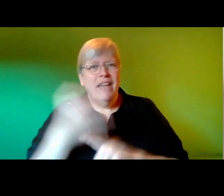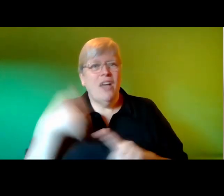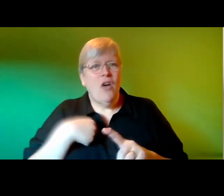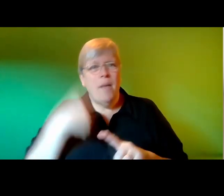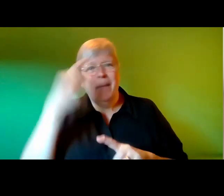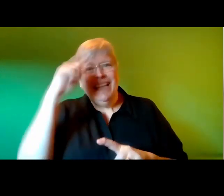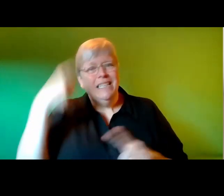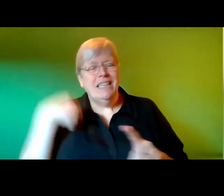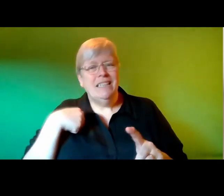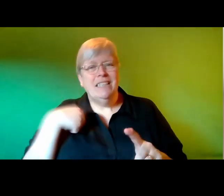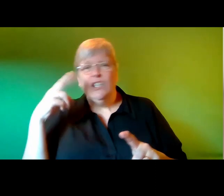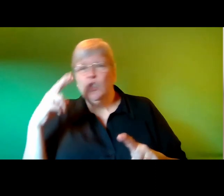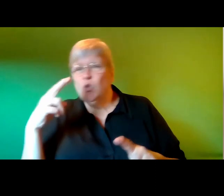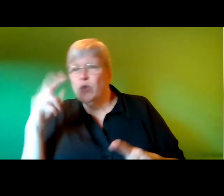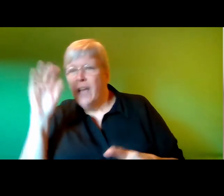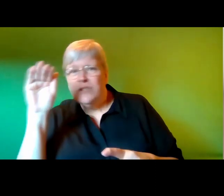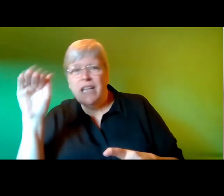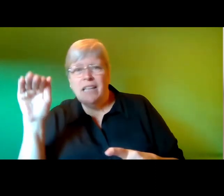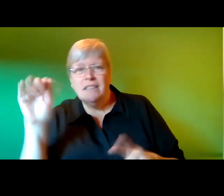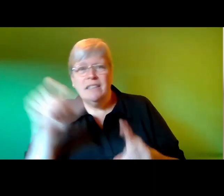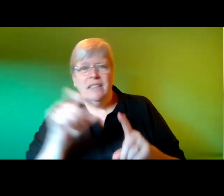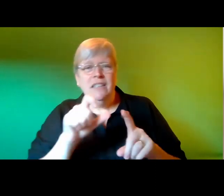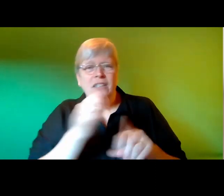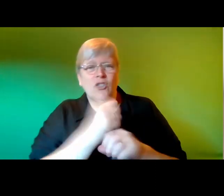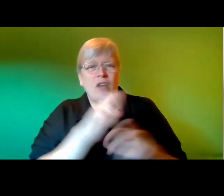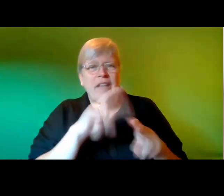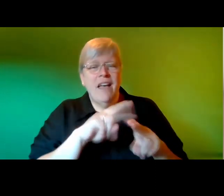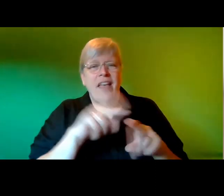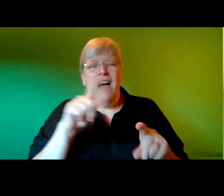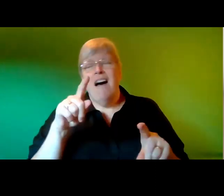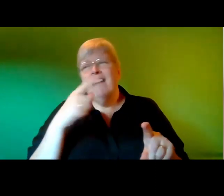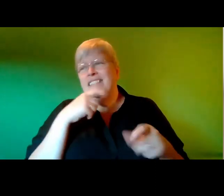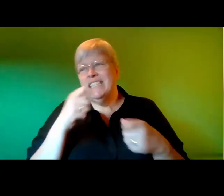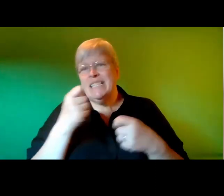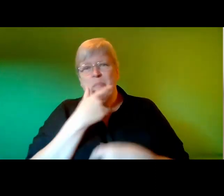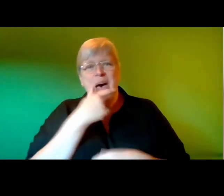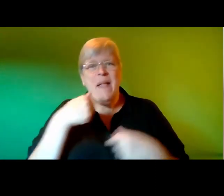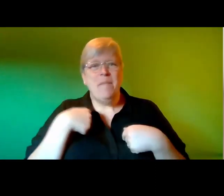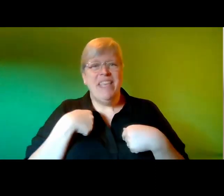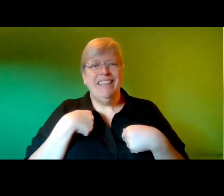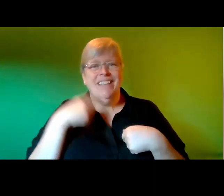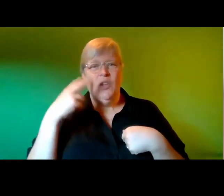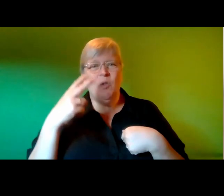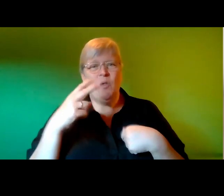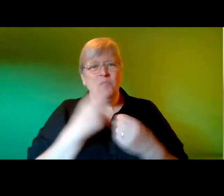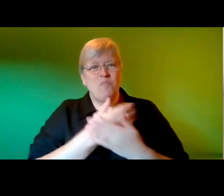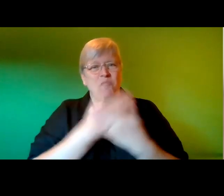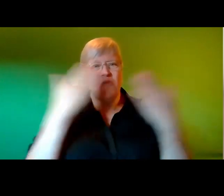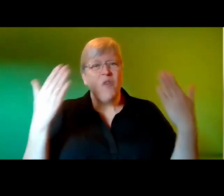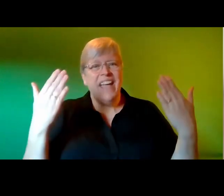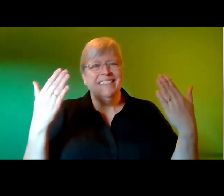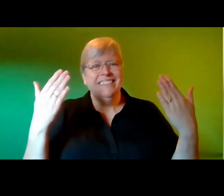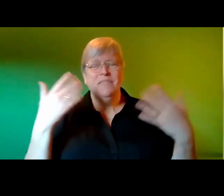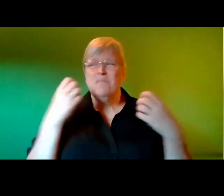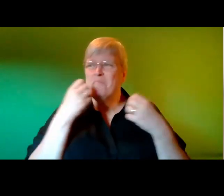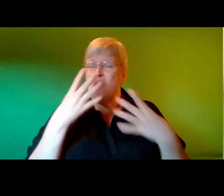look outside to see my daddy smiling at me her dress looks so bright against the white houses my eyes almost can't believe what they're